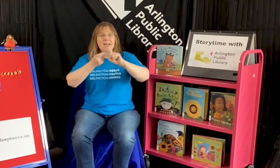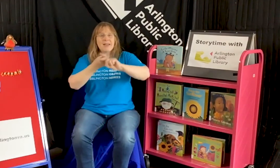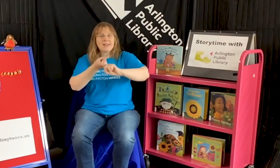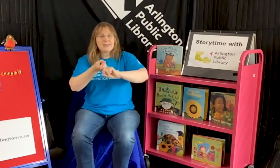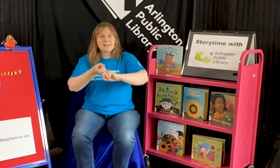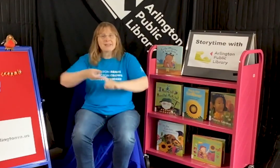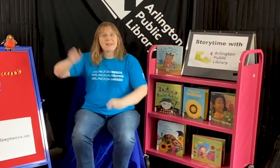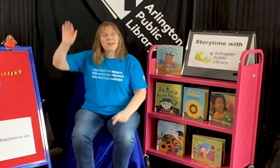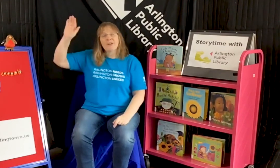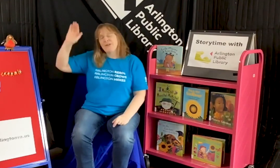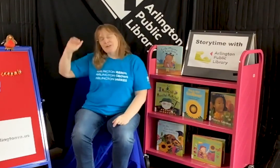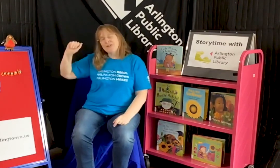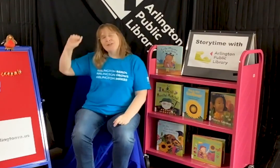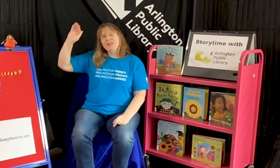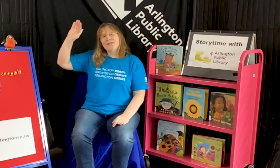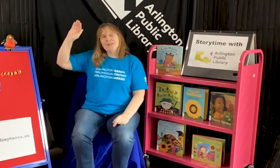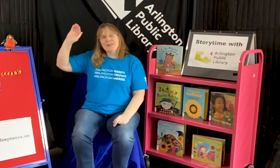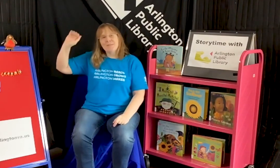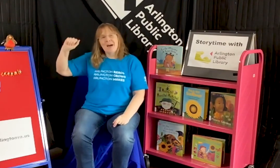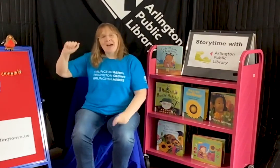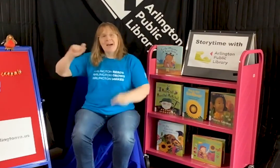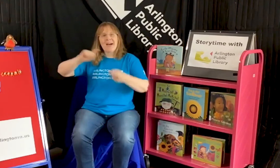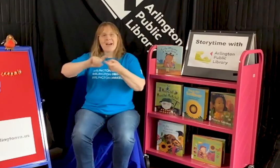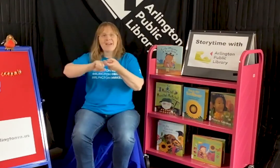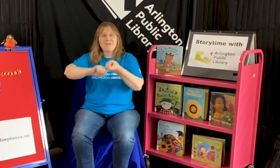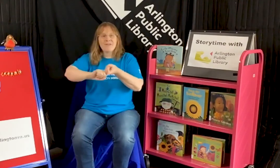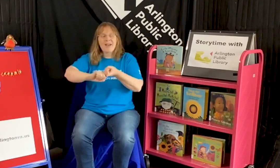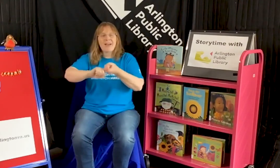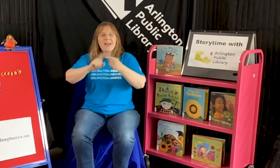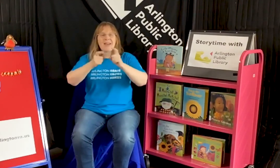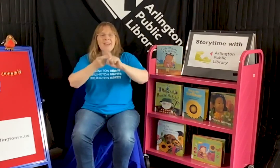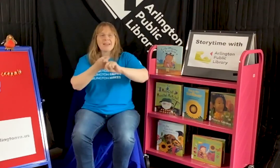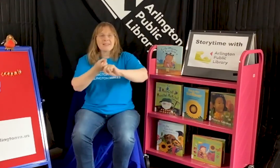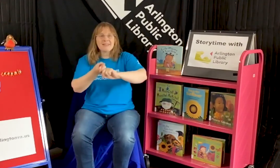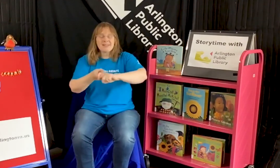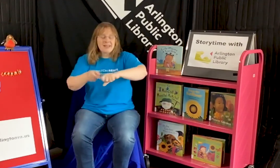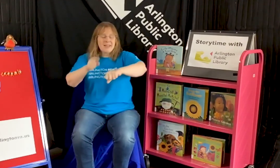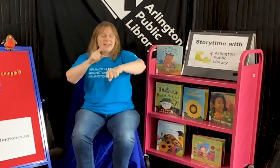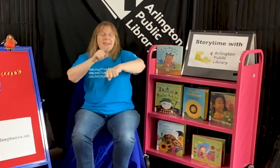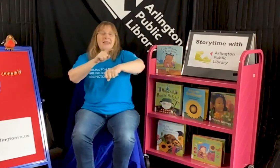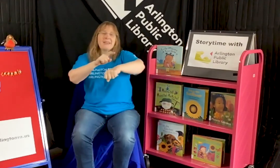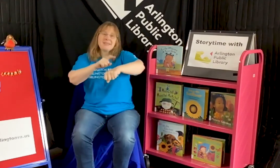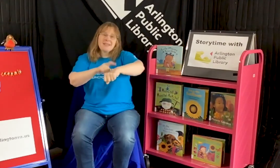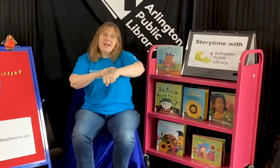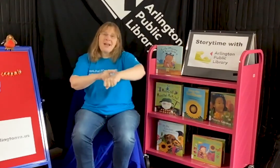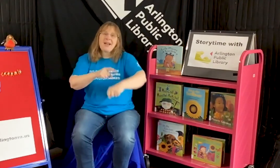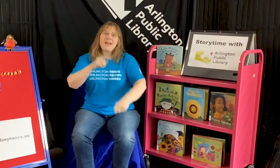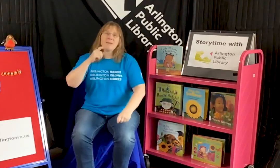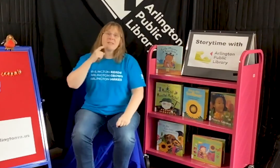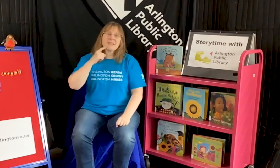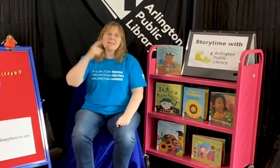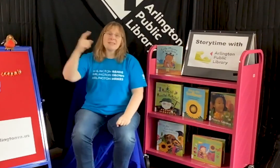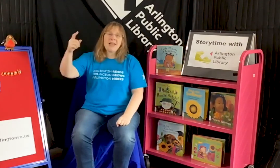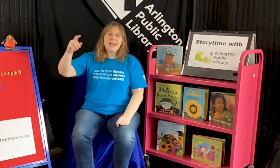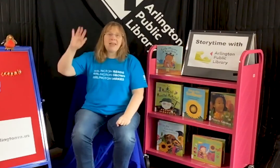goodbye friends it's time to say